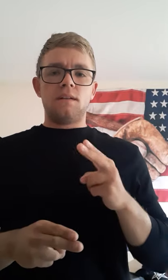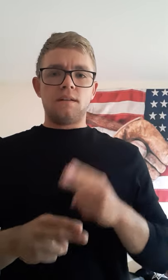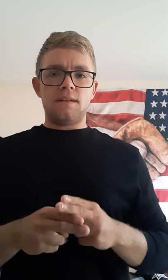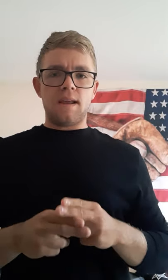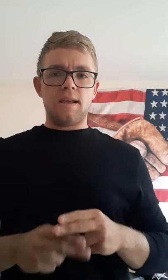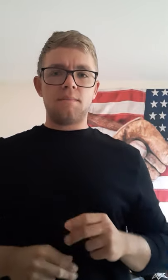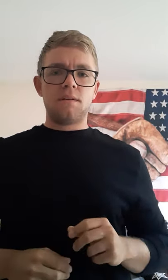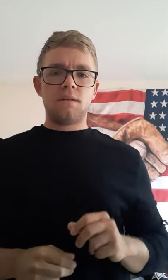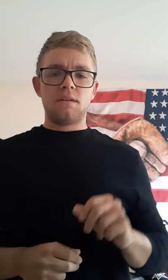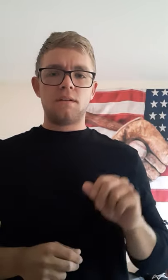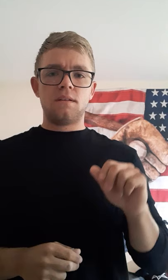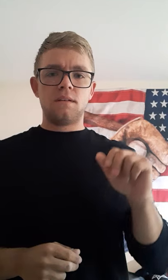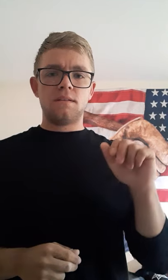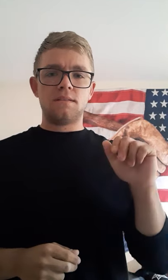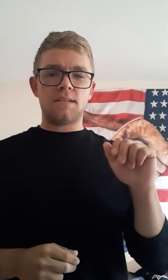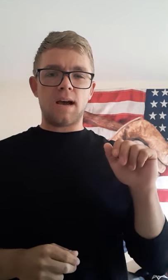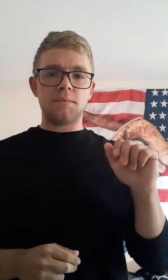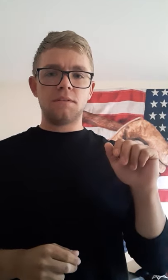Name, Thomas.